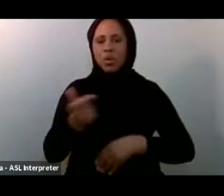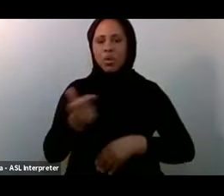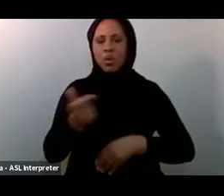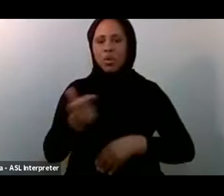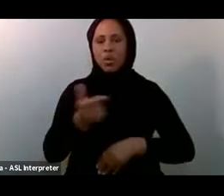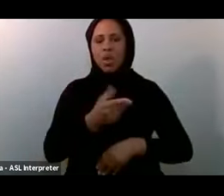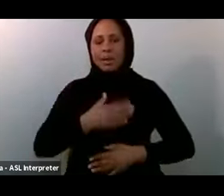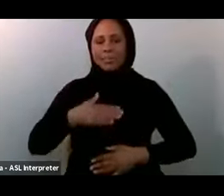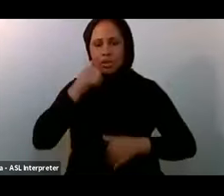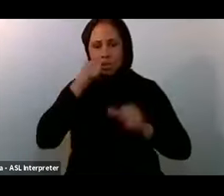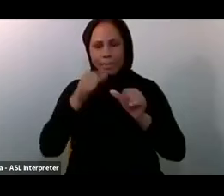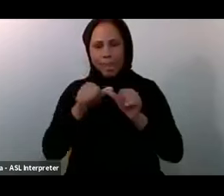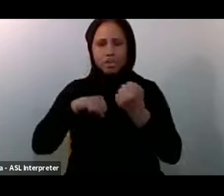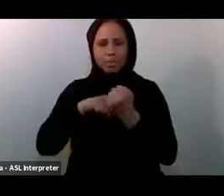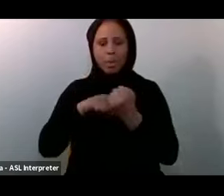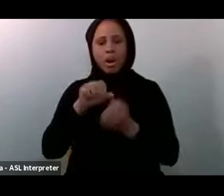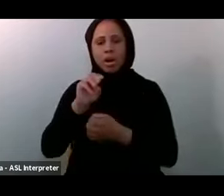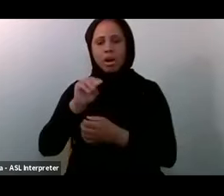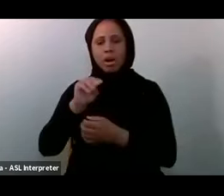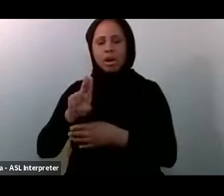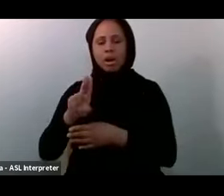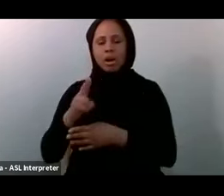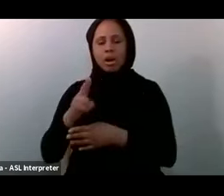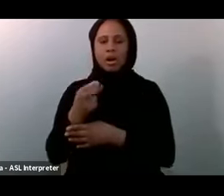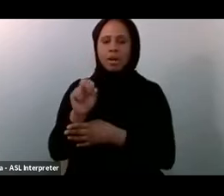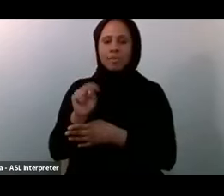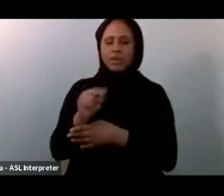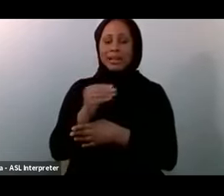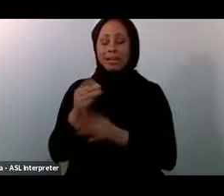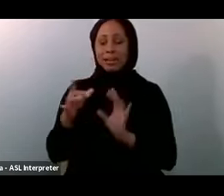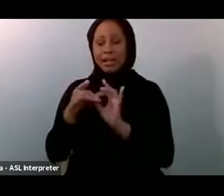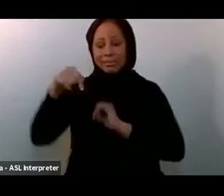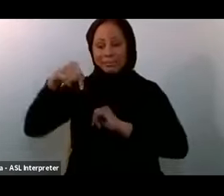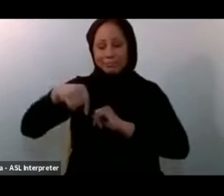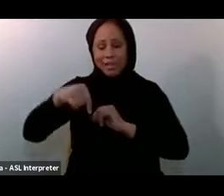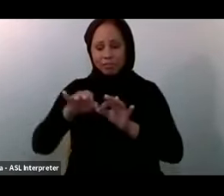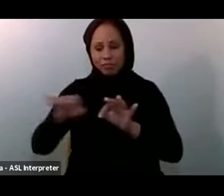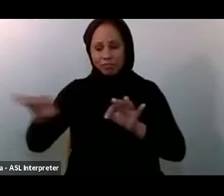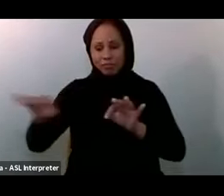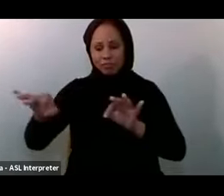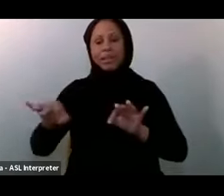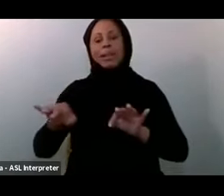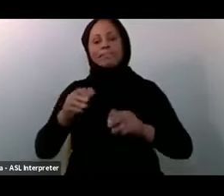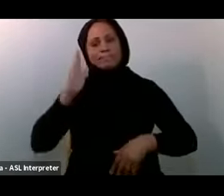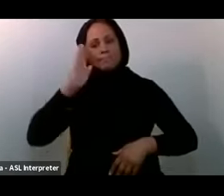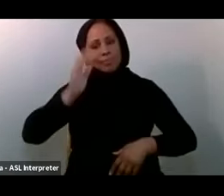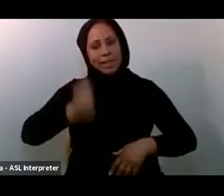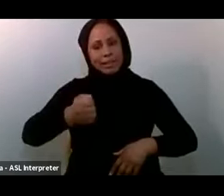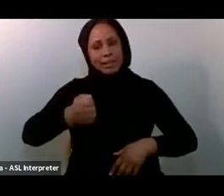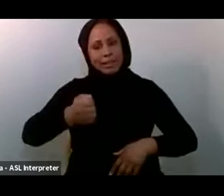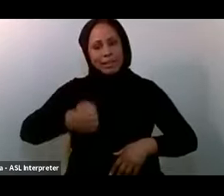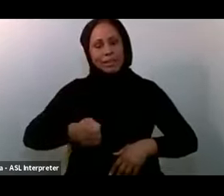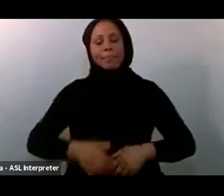Muhsin And the Link Is In The Post Asalaam Waalaikum Waalaikum Waalaikum Waalaikum Waalaikum Salaam Jazakum Allah Khairan